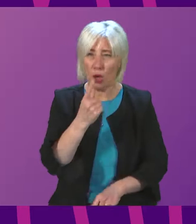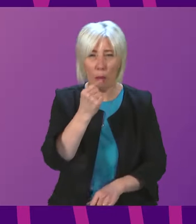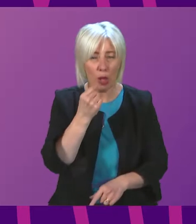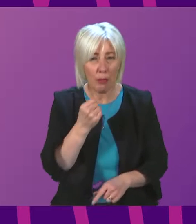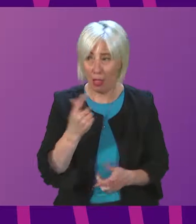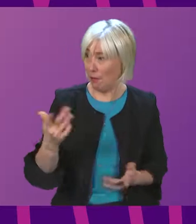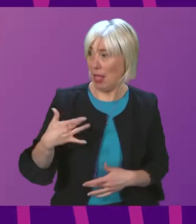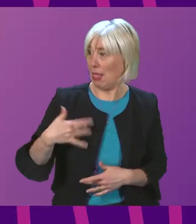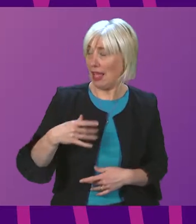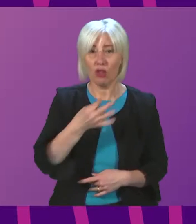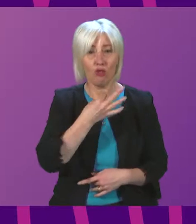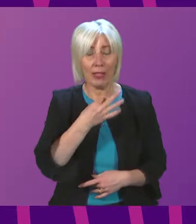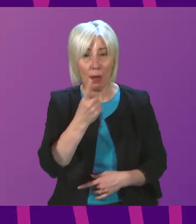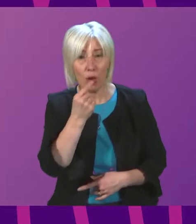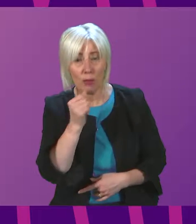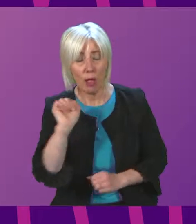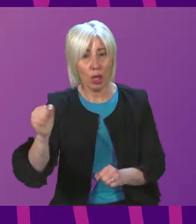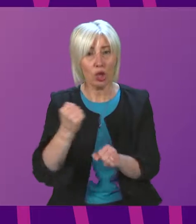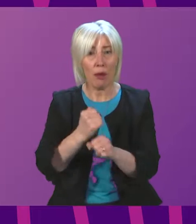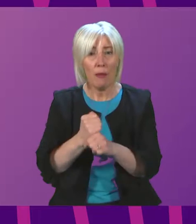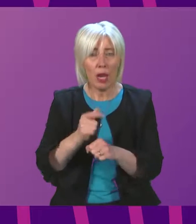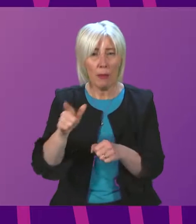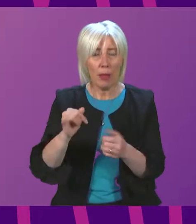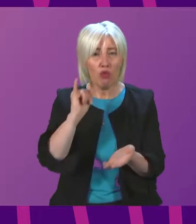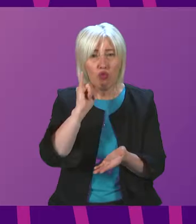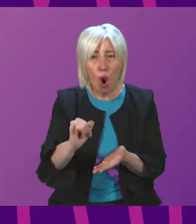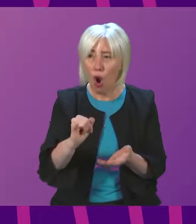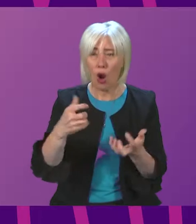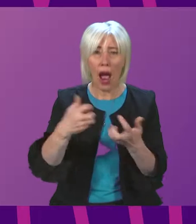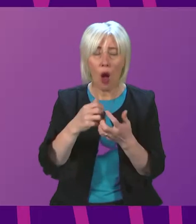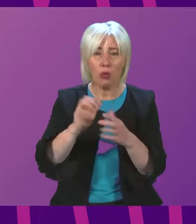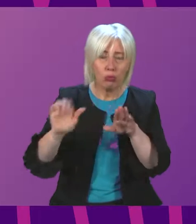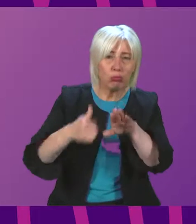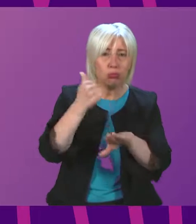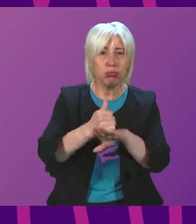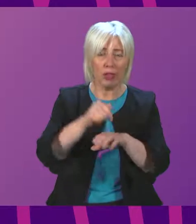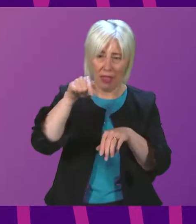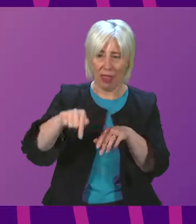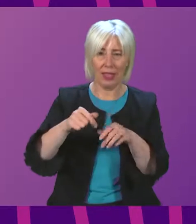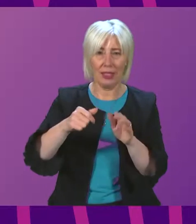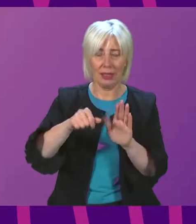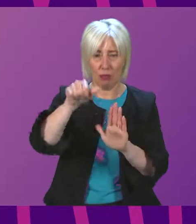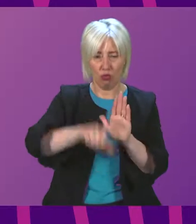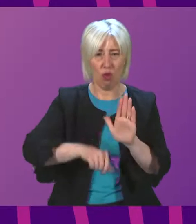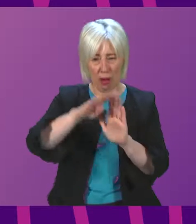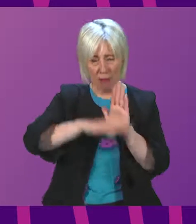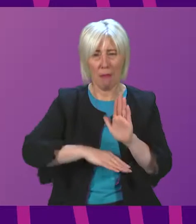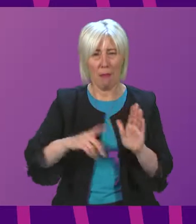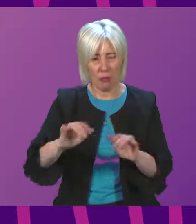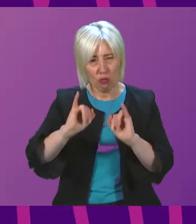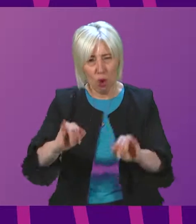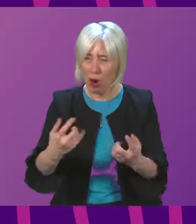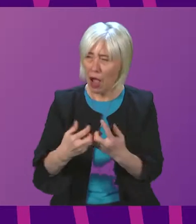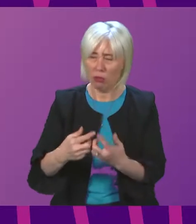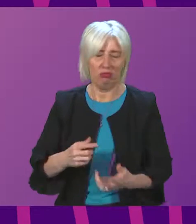at risk. So what has the Government got so badly wrong with the installation of this programme? Cabinet Secretary. Well,